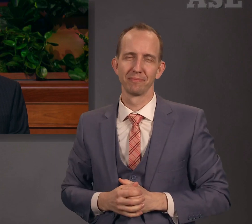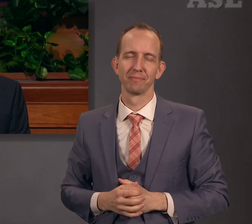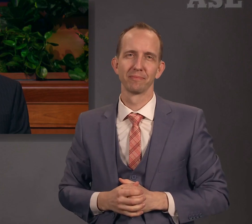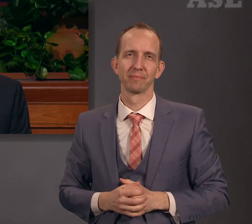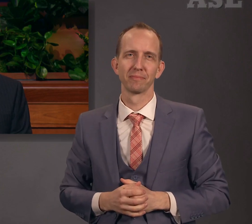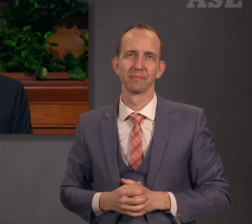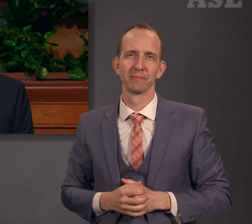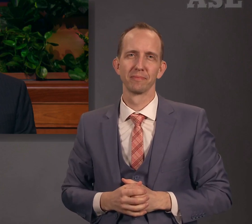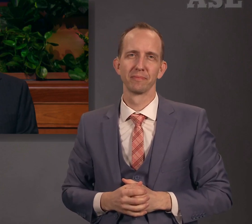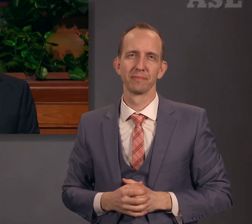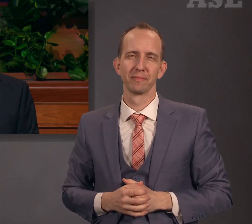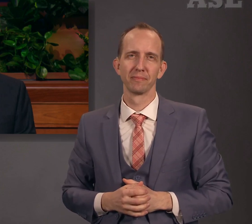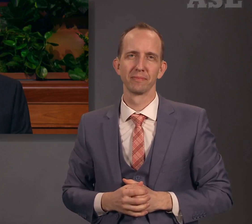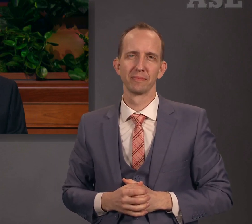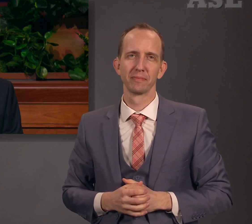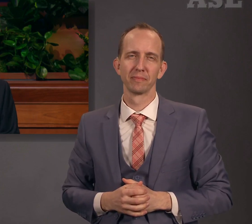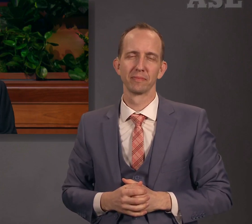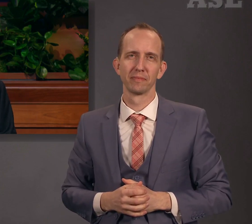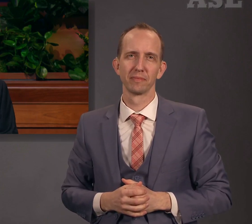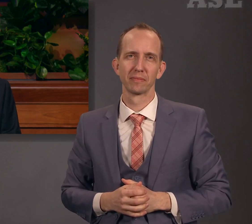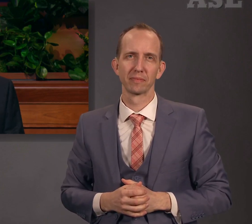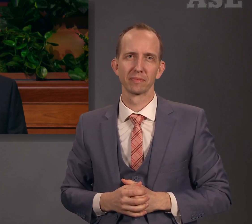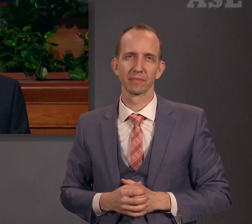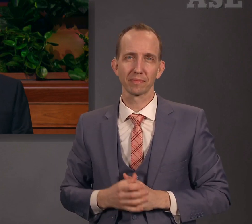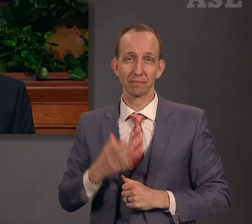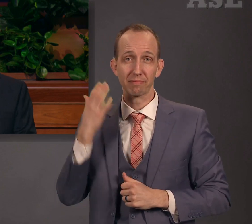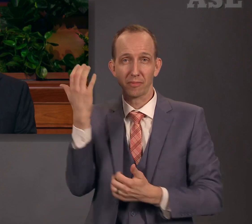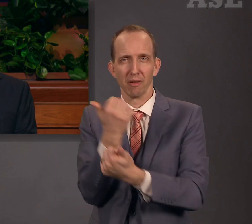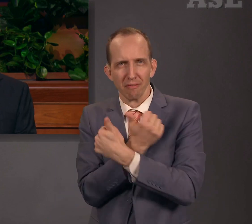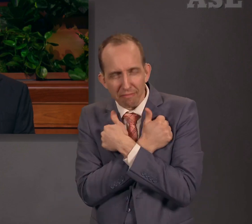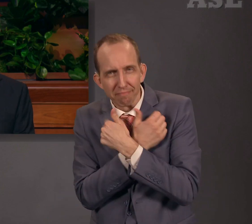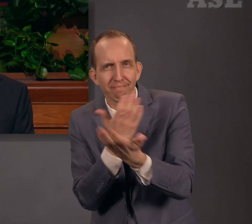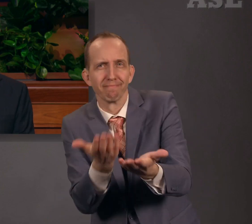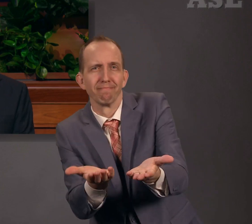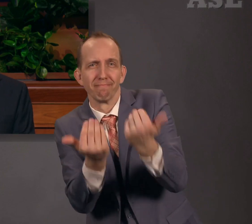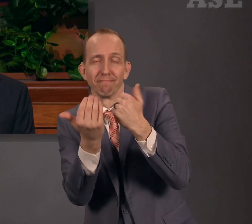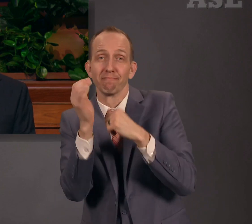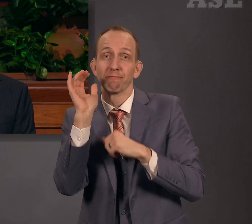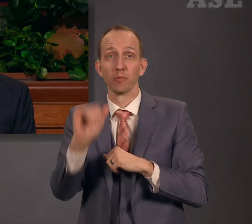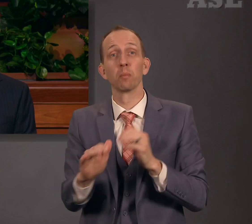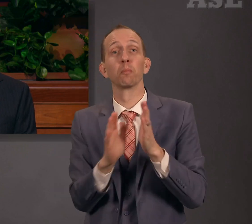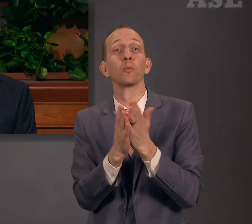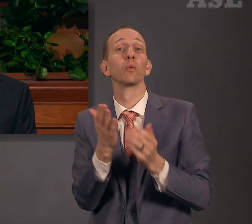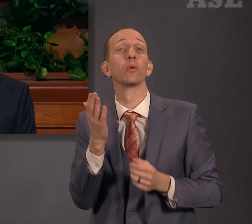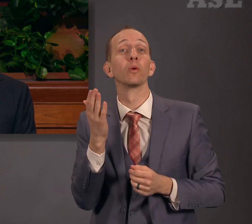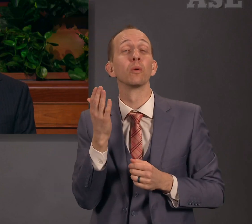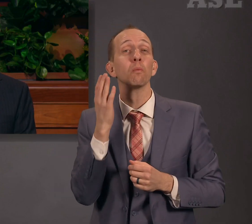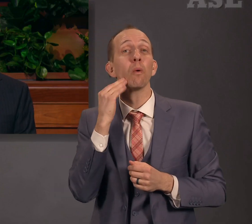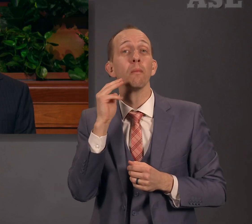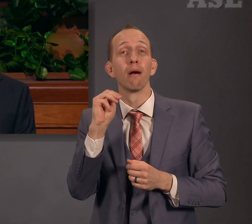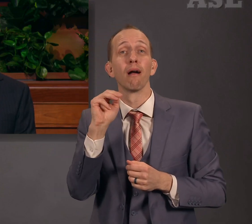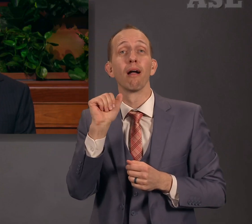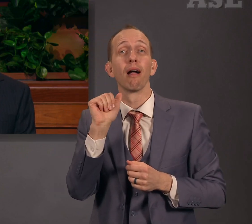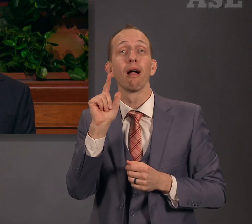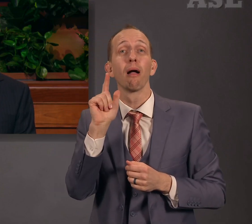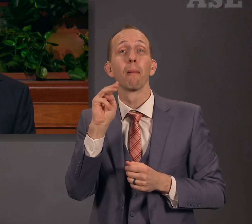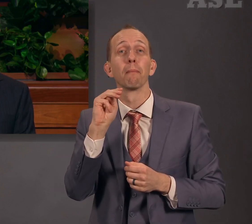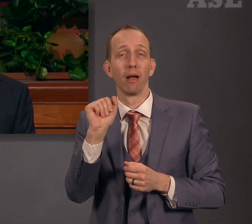Alma describes a loving entreaty from the Lord to all living souls. Behold, He sendeth an